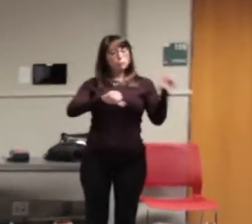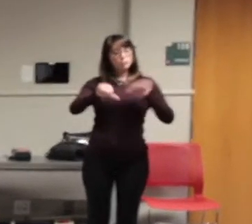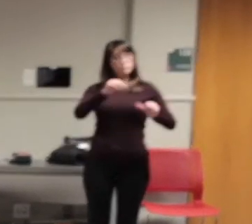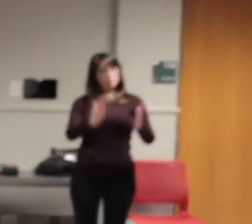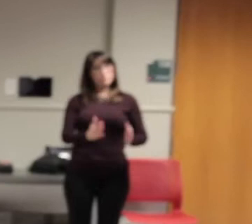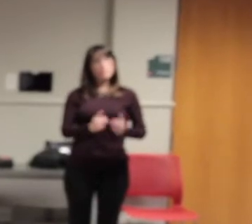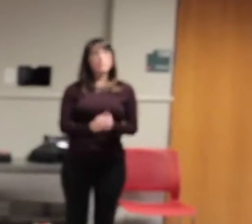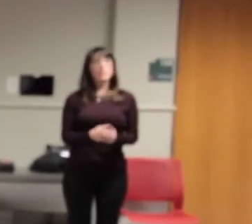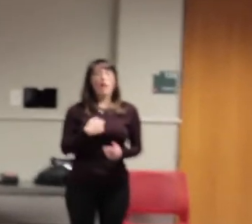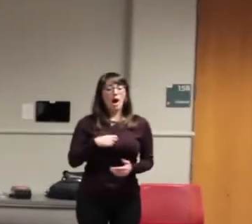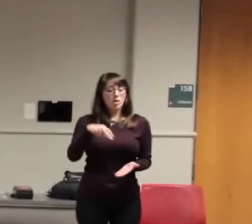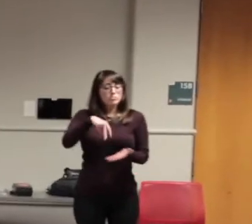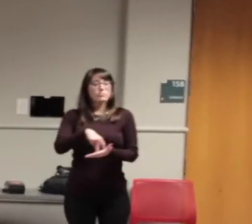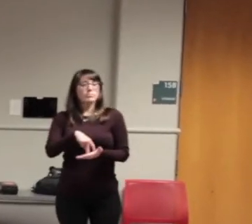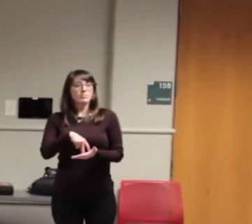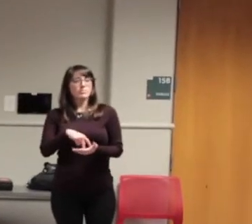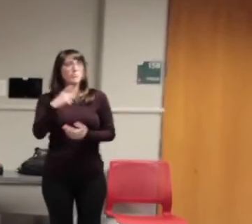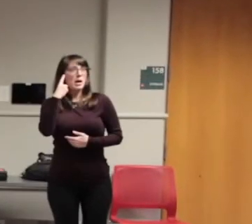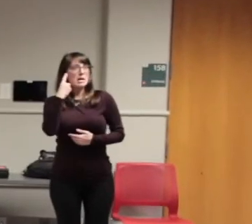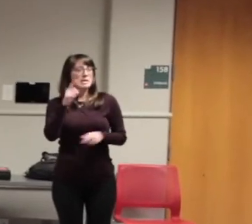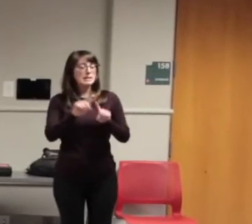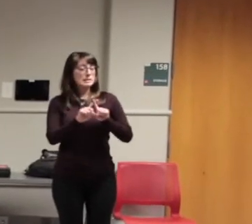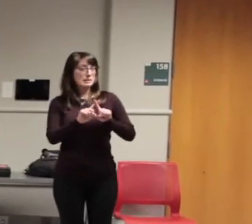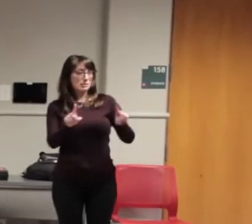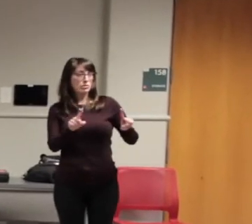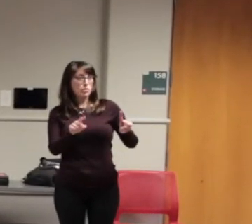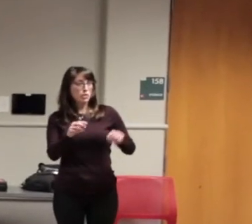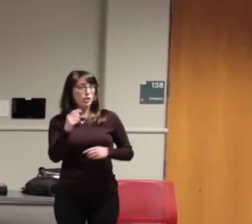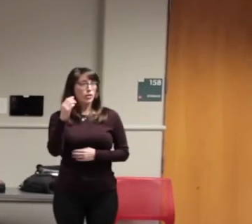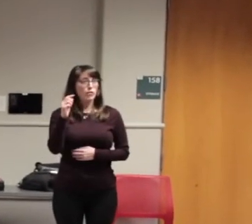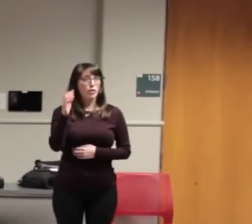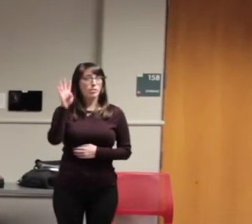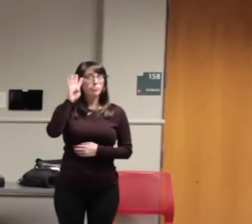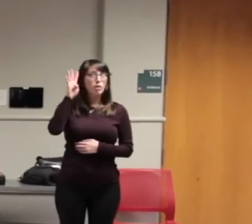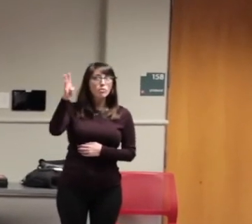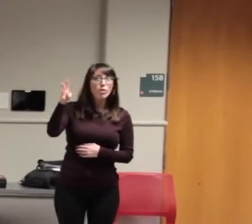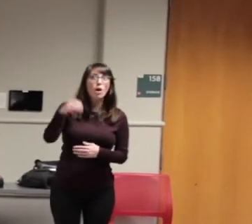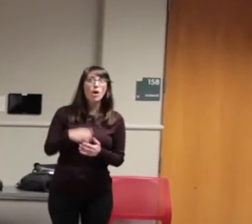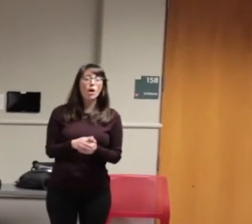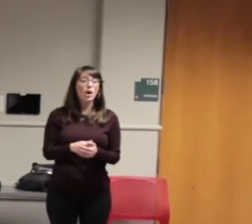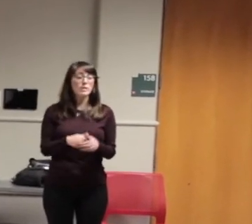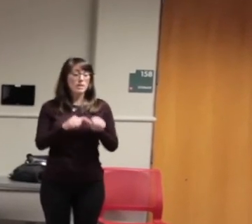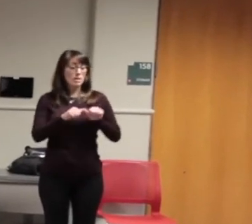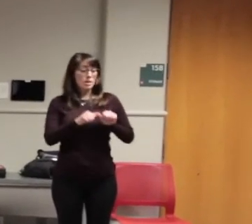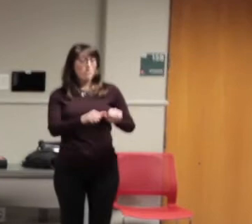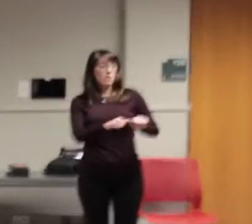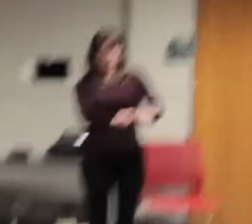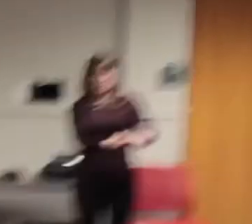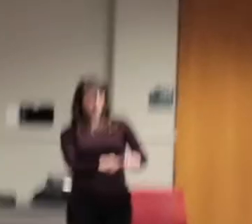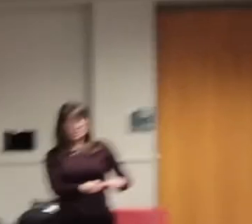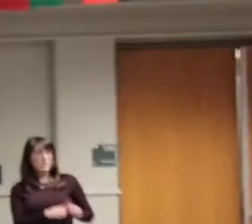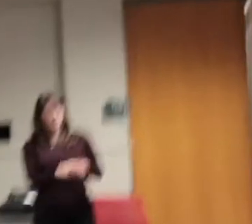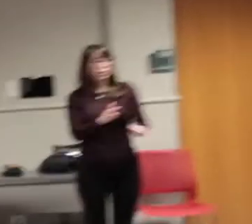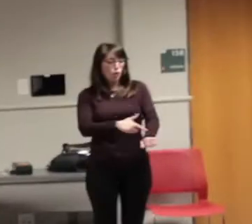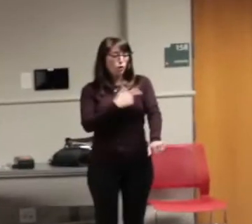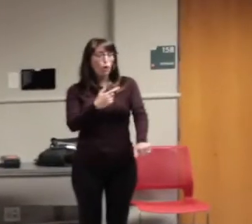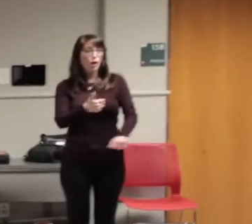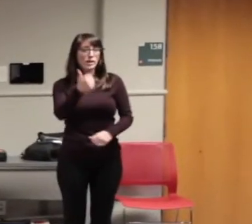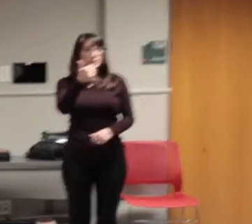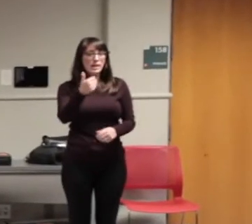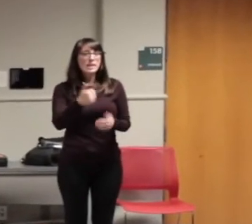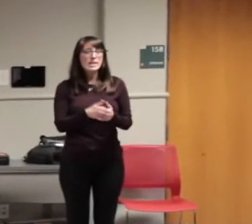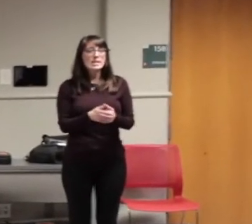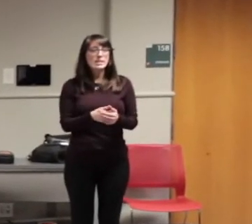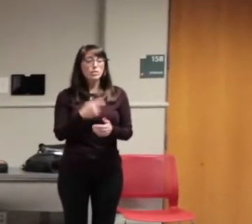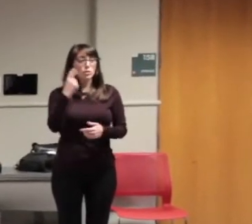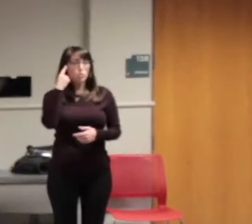think different thoughts. Some of them last, some of them don't. You know? I think the ones that last for me, the ones that I feel like can last the longest, the thoughts of mine that I